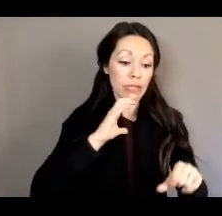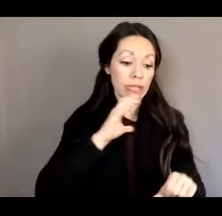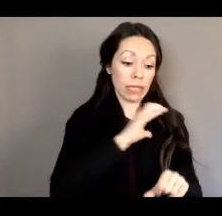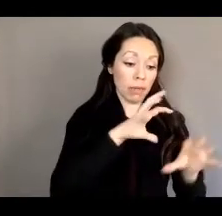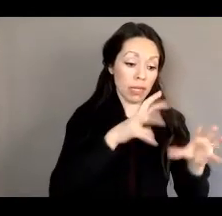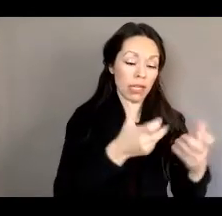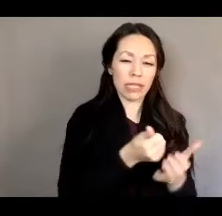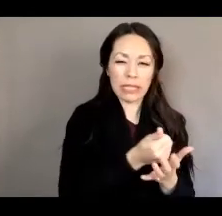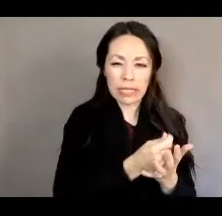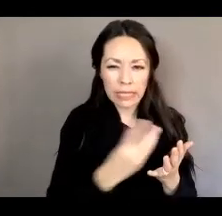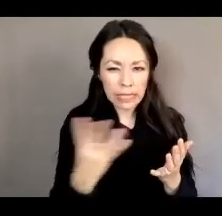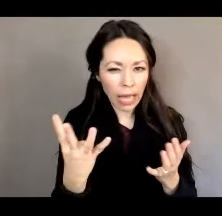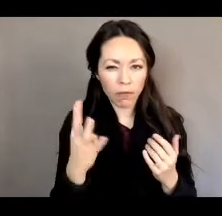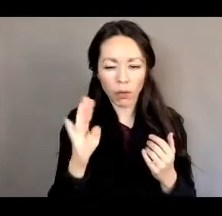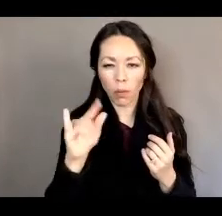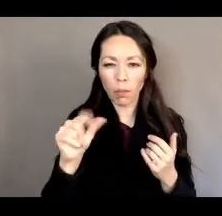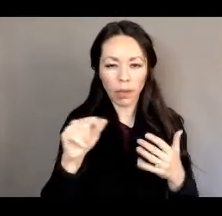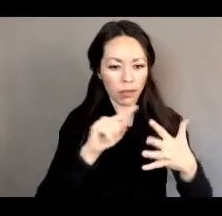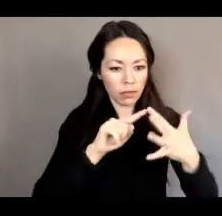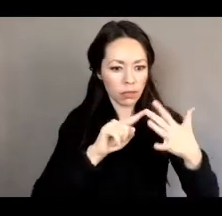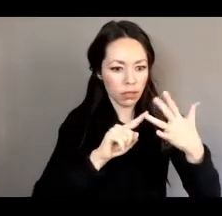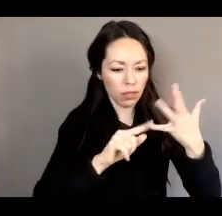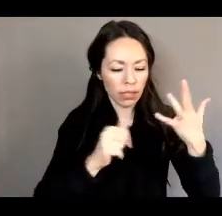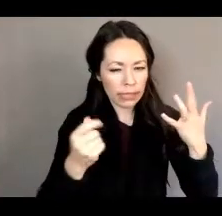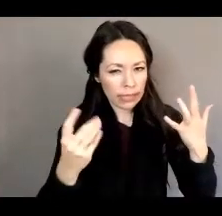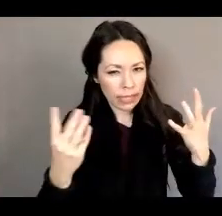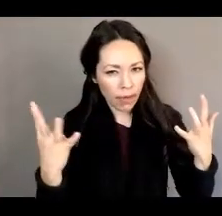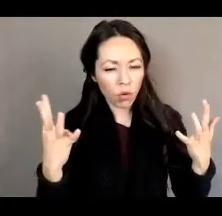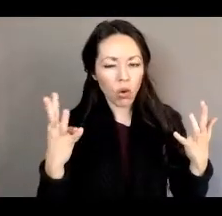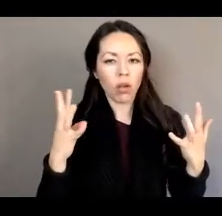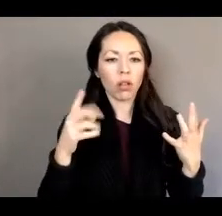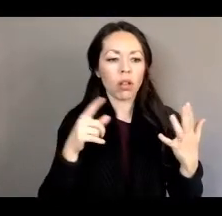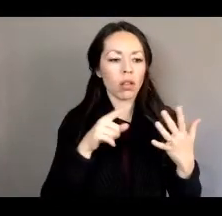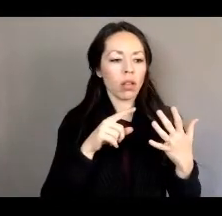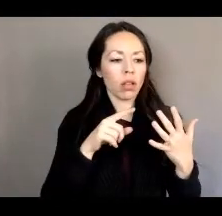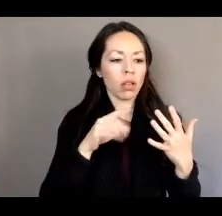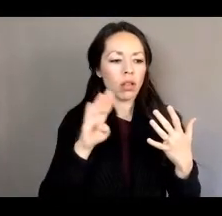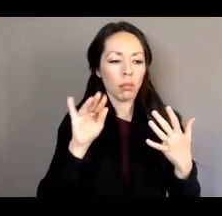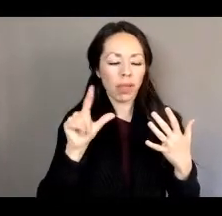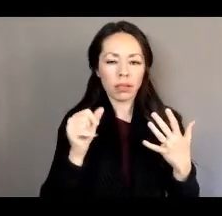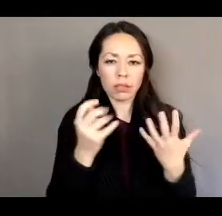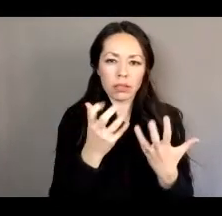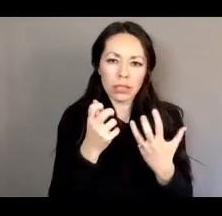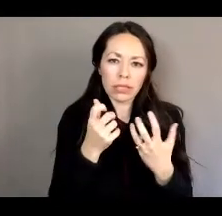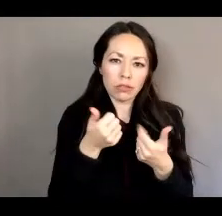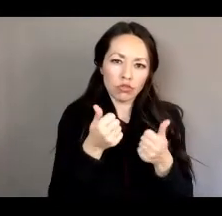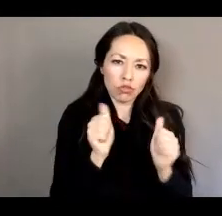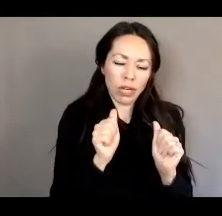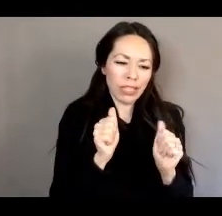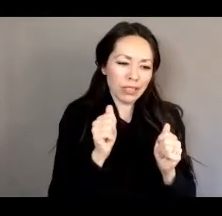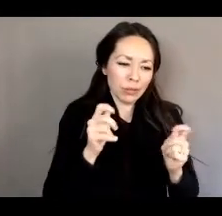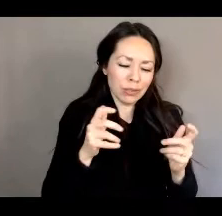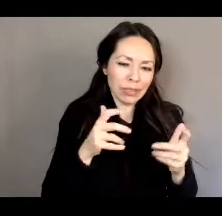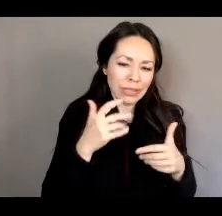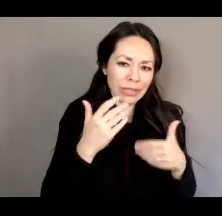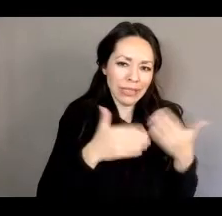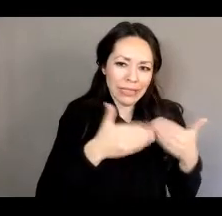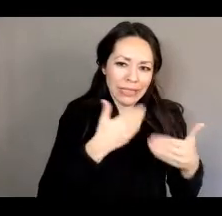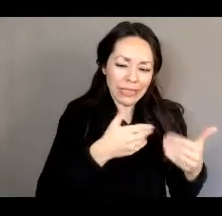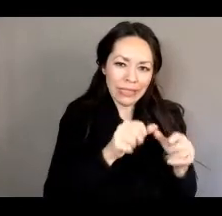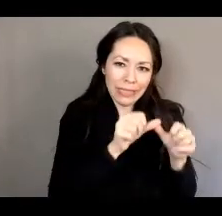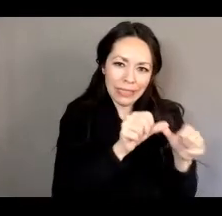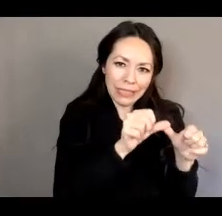several bills in the Senate, um, that are trying to continue, uh, moving through the process.